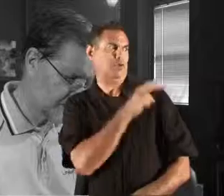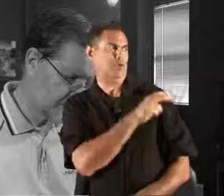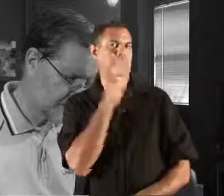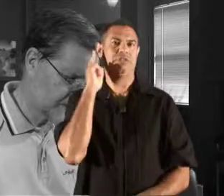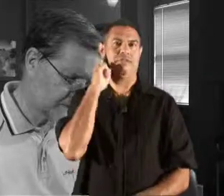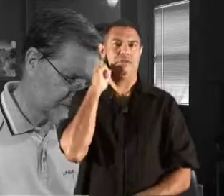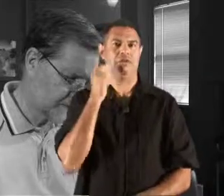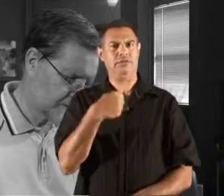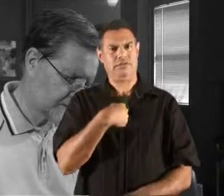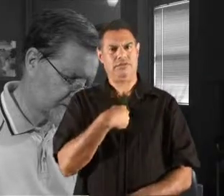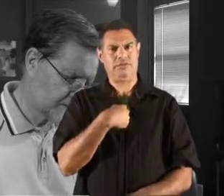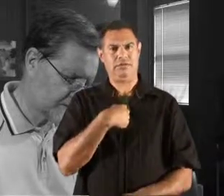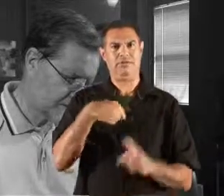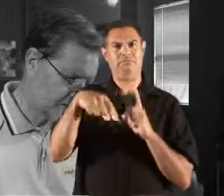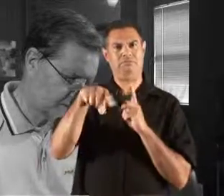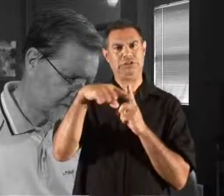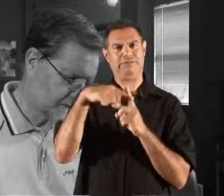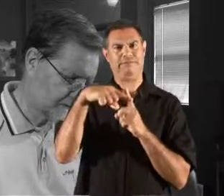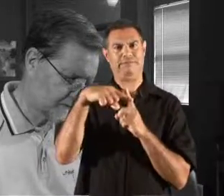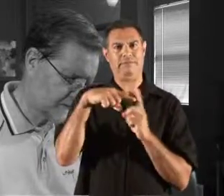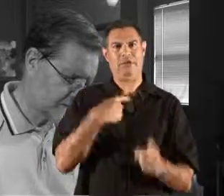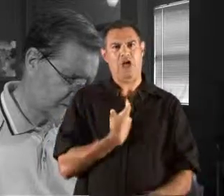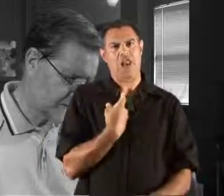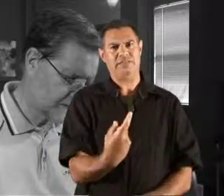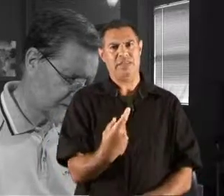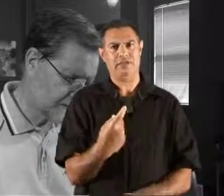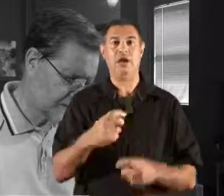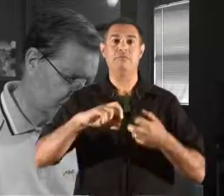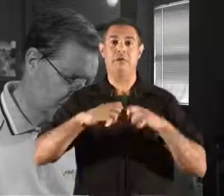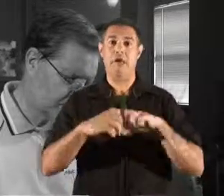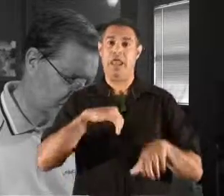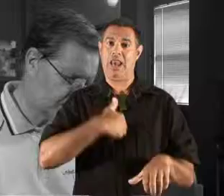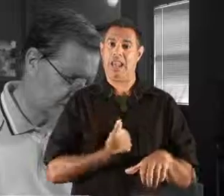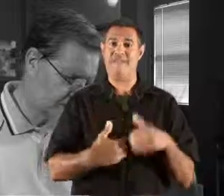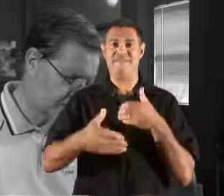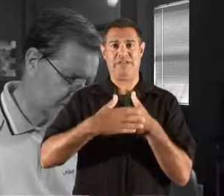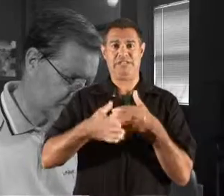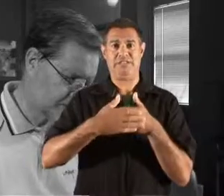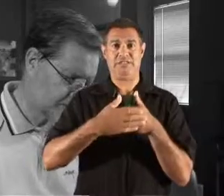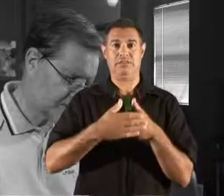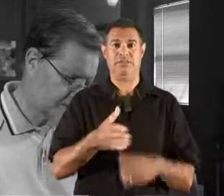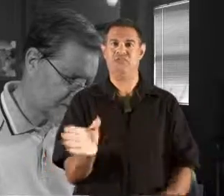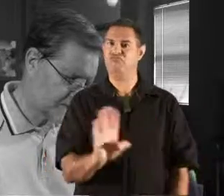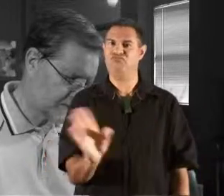And who view their deafness as a positive part of their identity, rather than a problem that needs to be fixed.